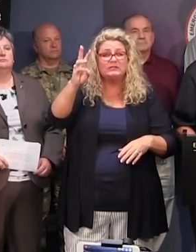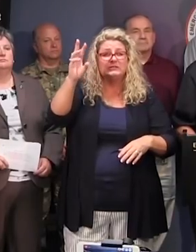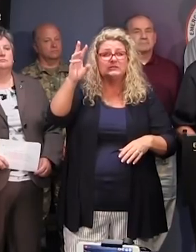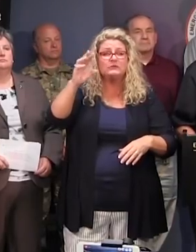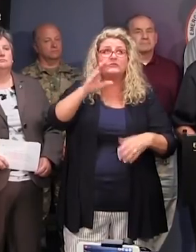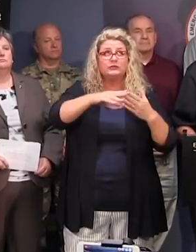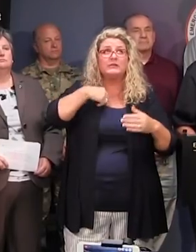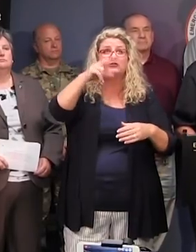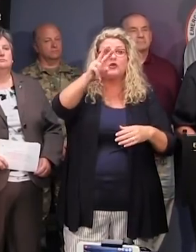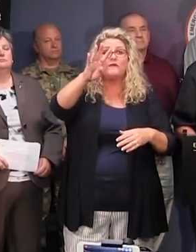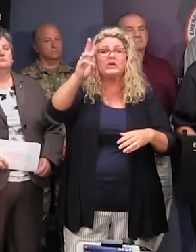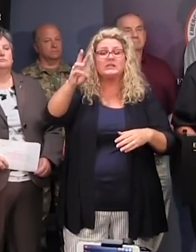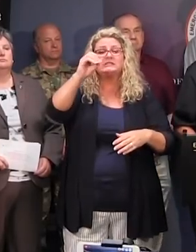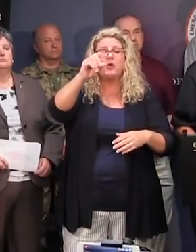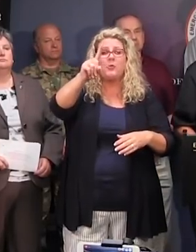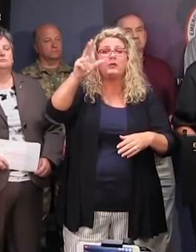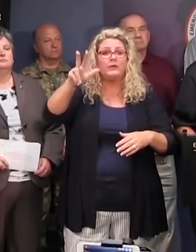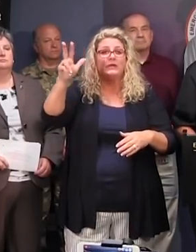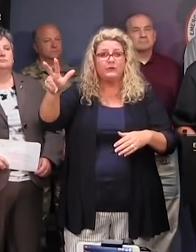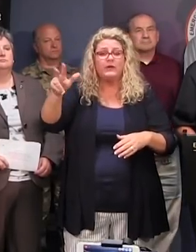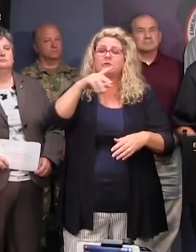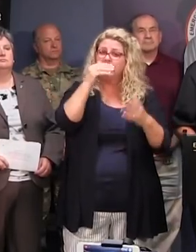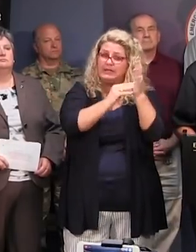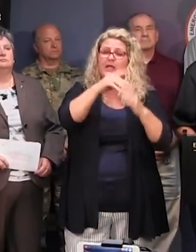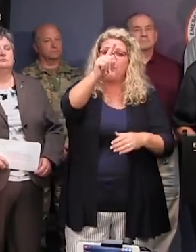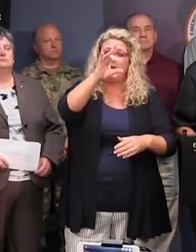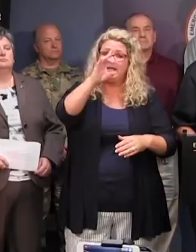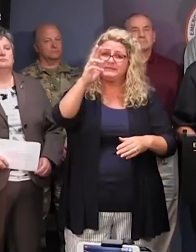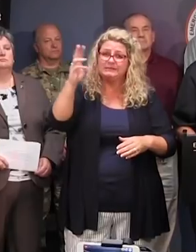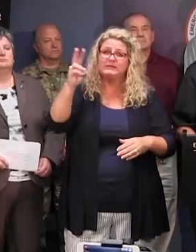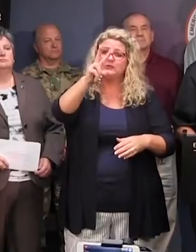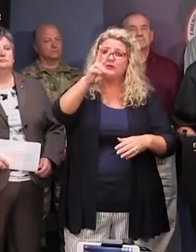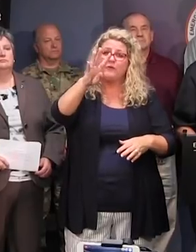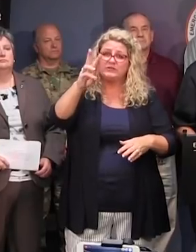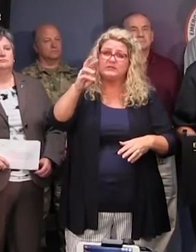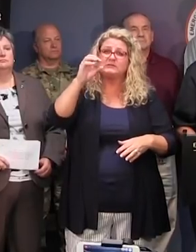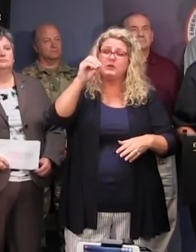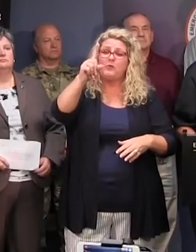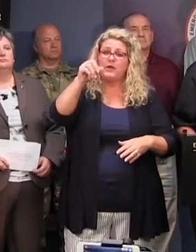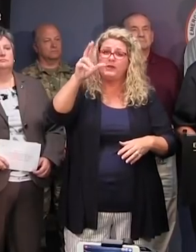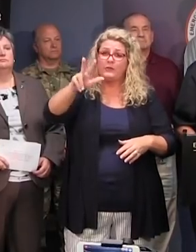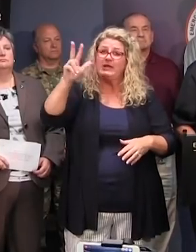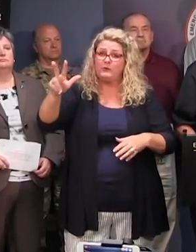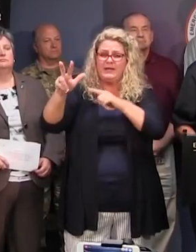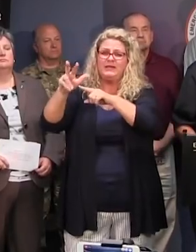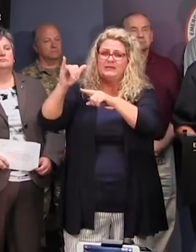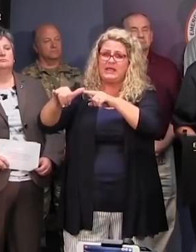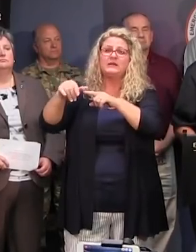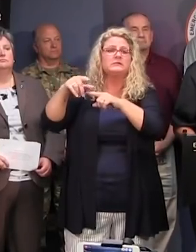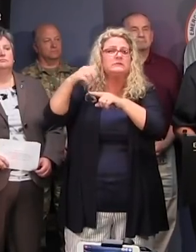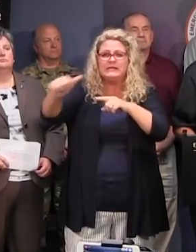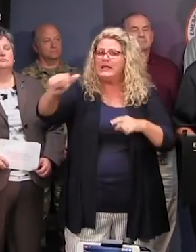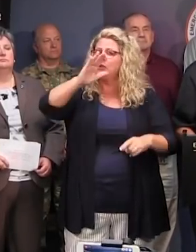-0133, 1-866-246-0133. And they'll